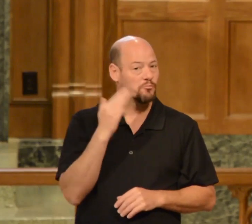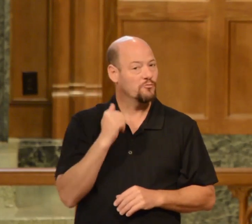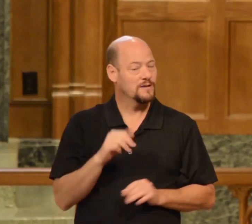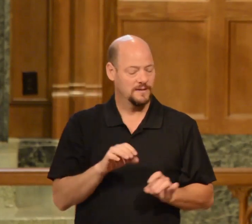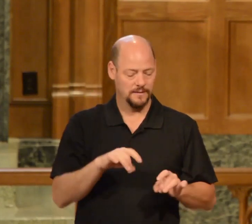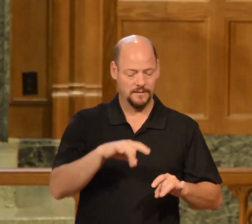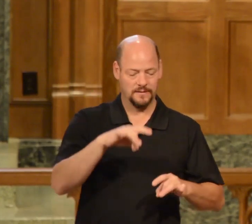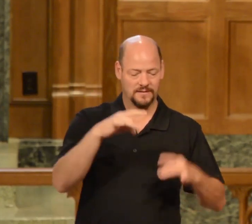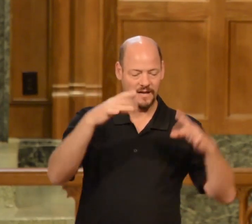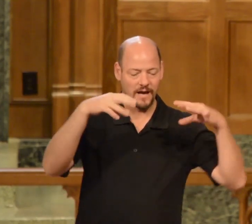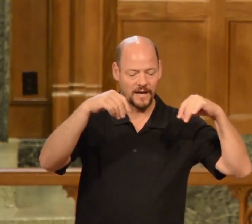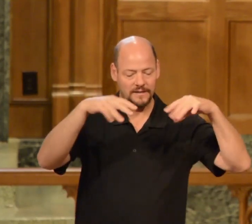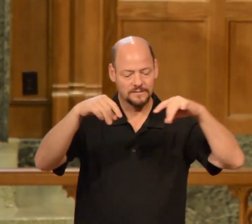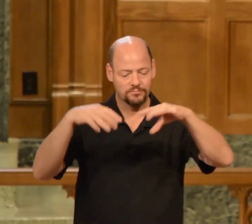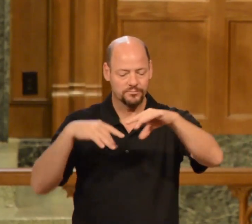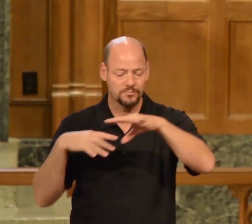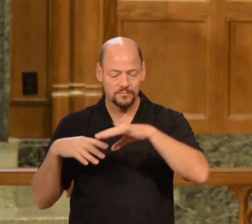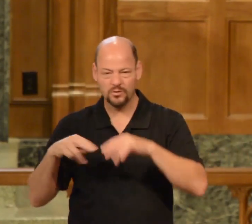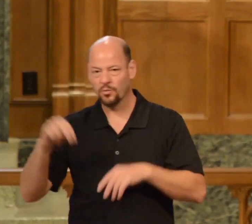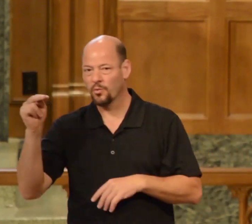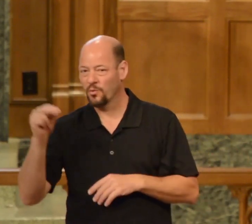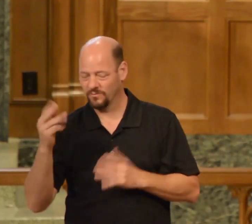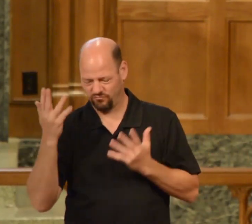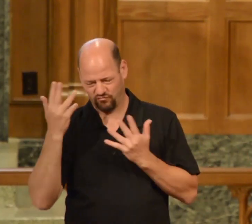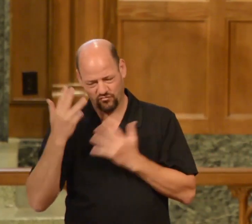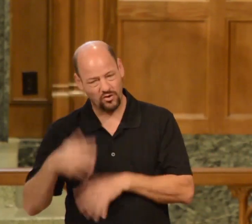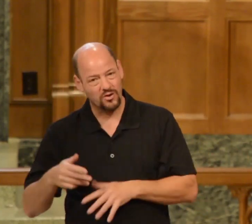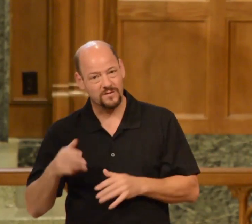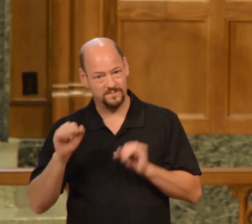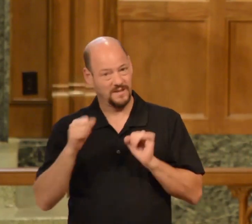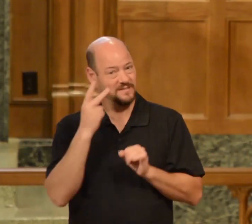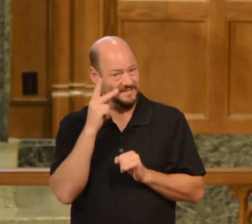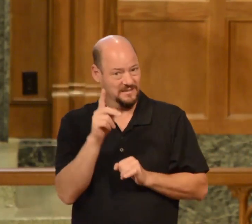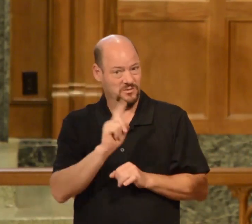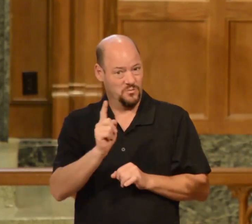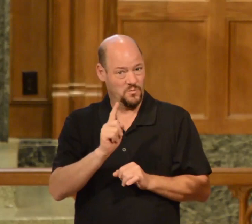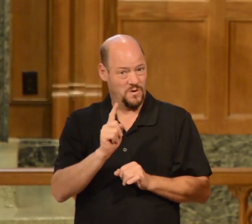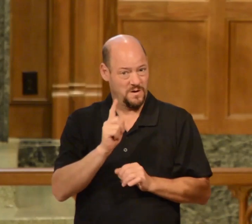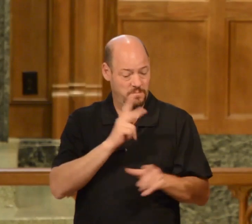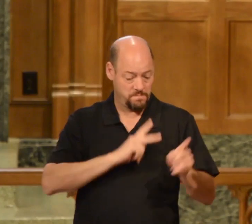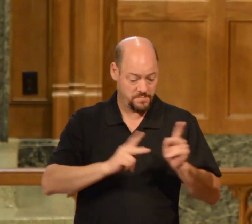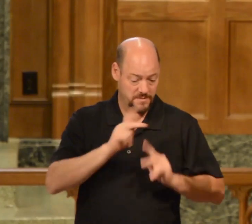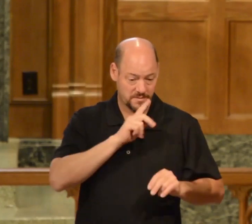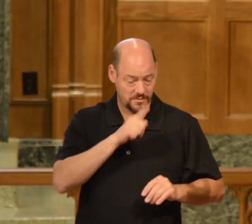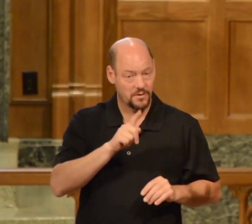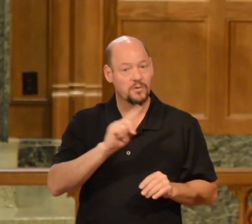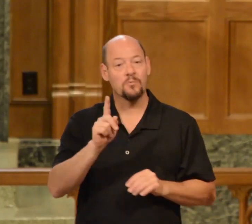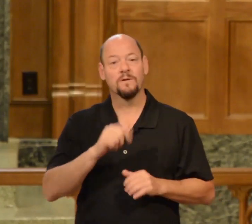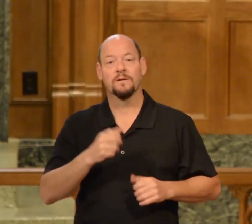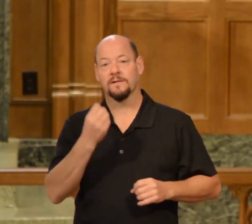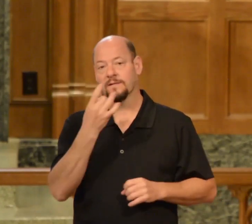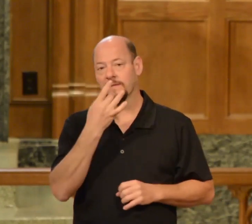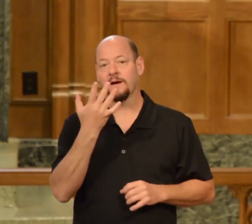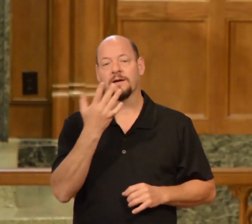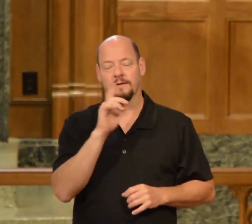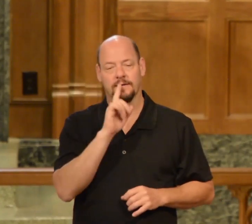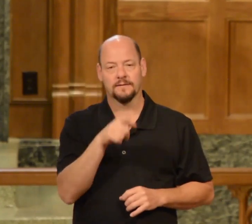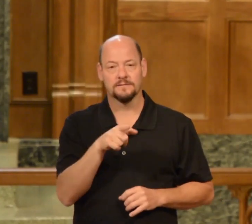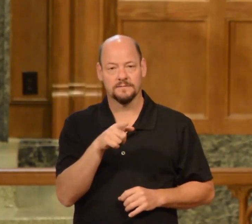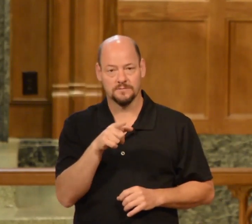where electricity is and where light is and where people are. So if you got the picture if you've seen that before. Now